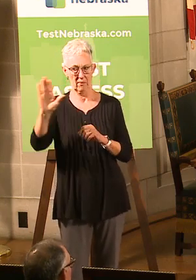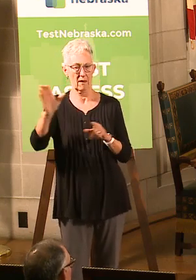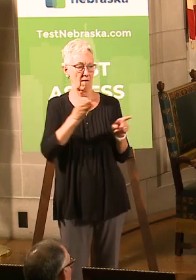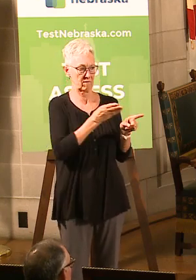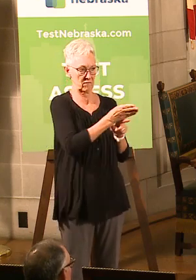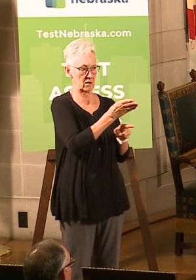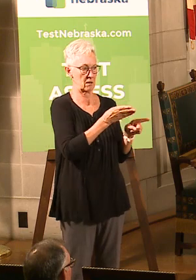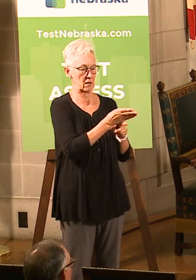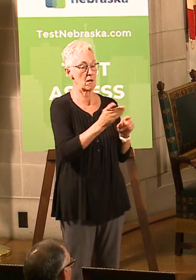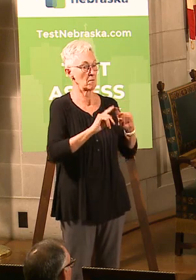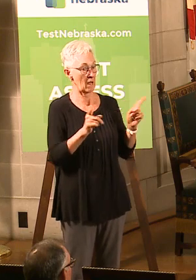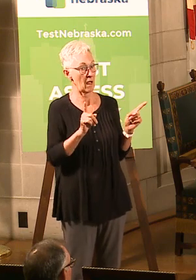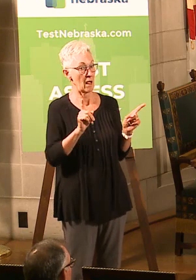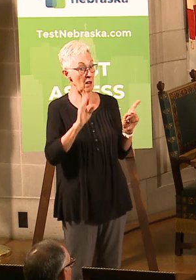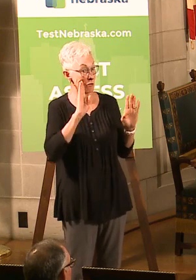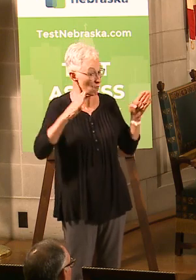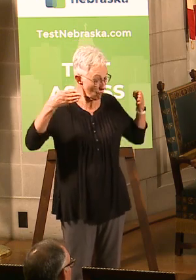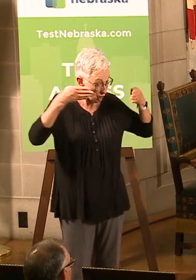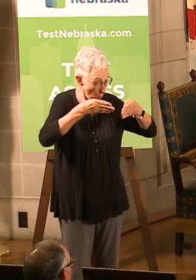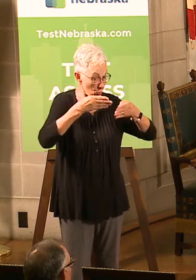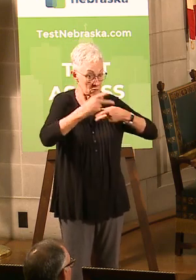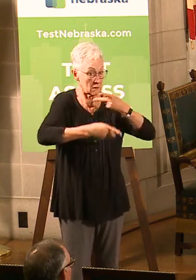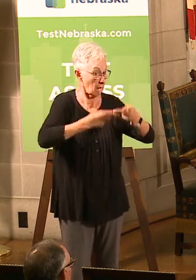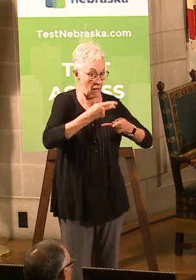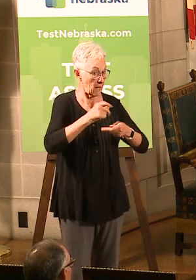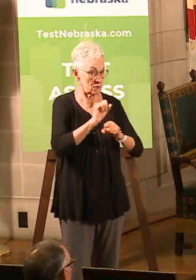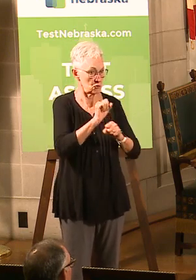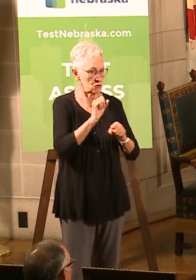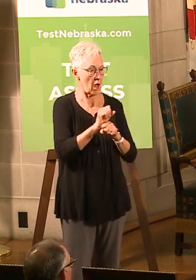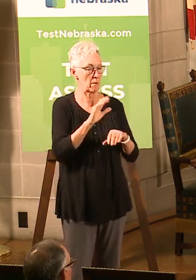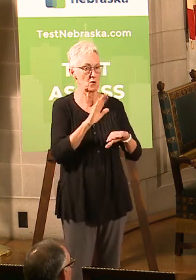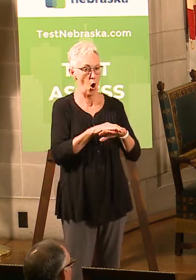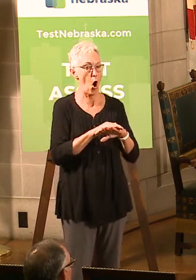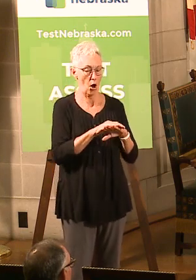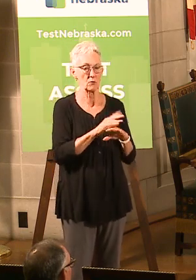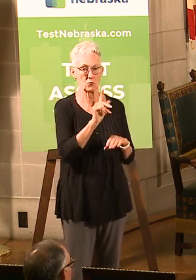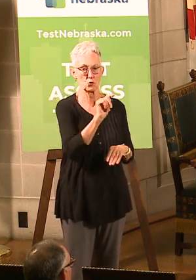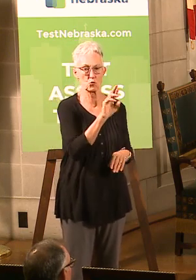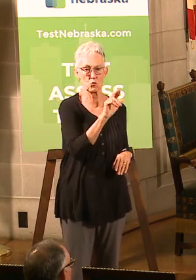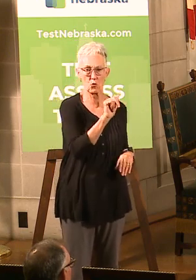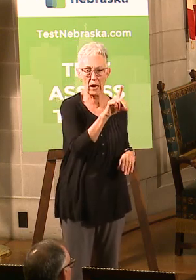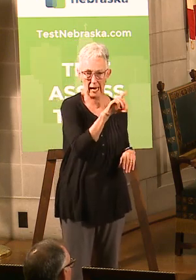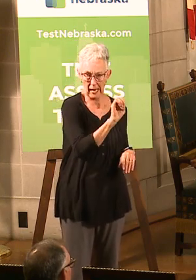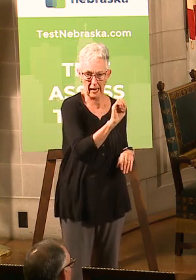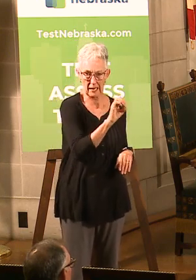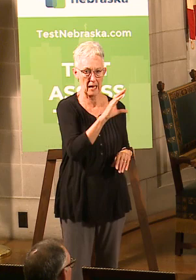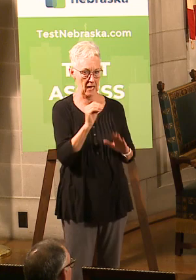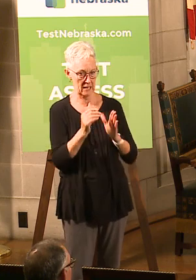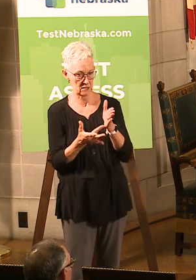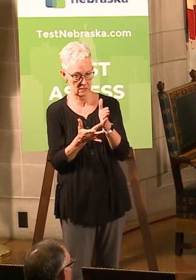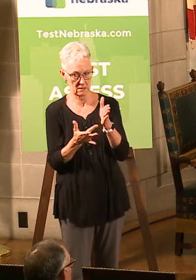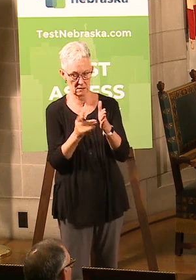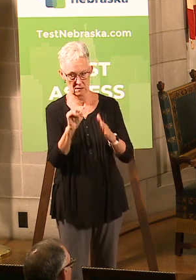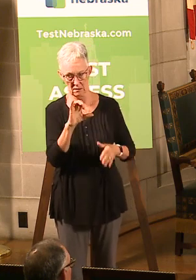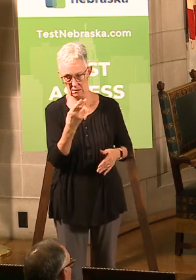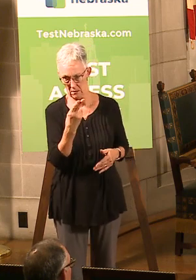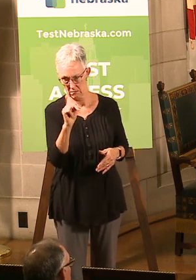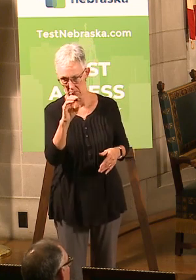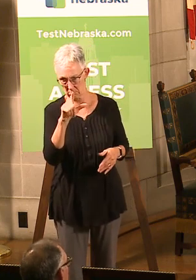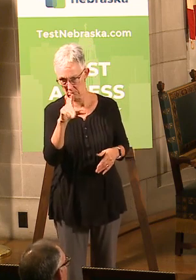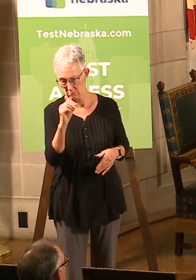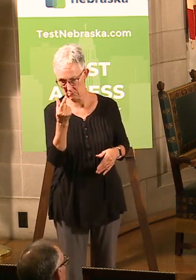emphasis on trade and technology. Next, I'll talk about the Nebraska Broadband Grant Program,